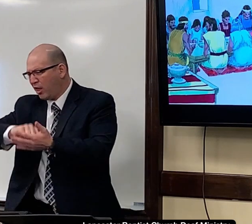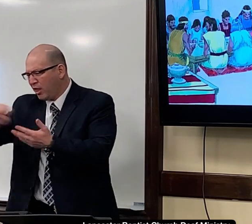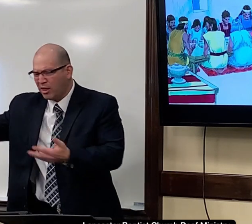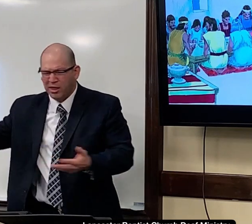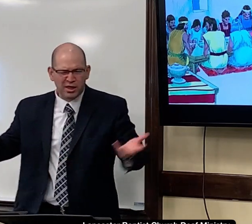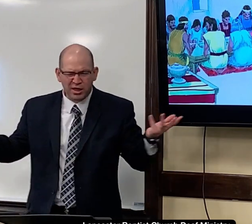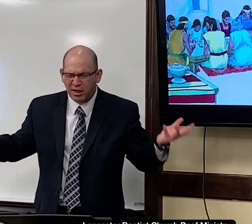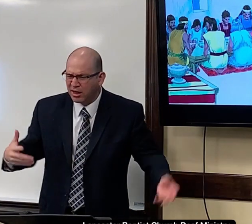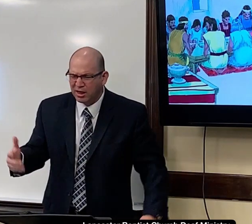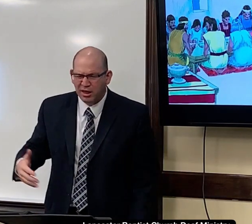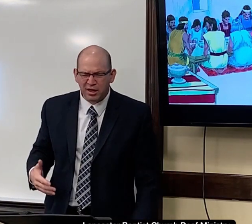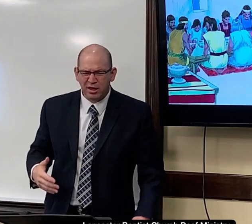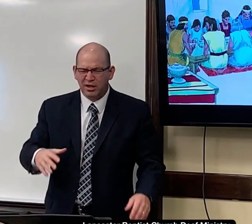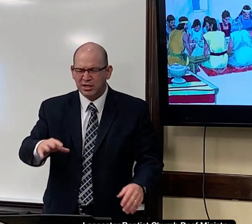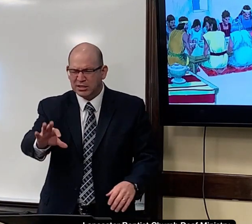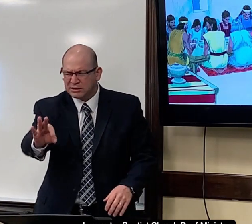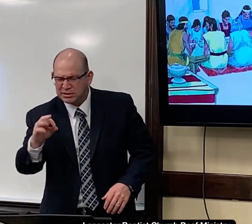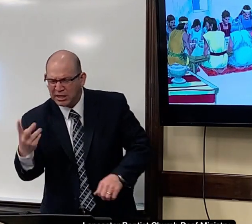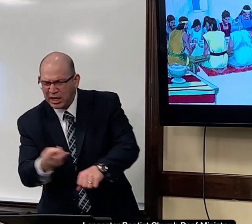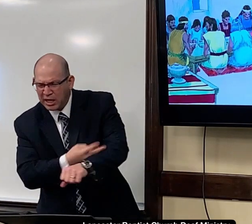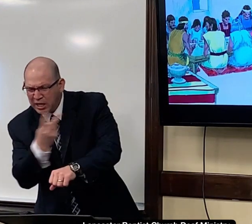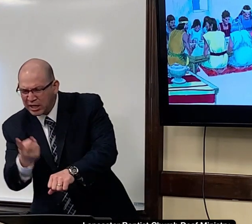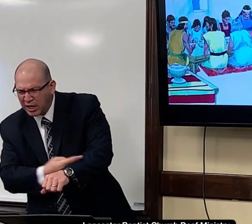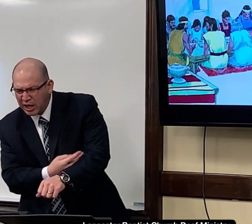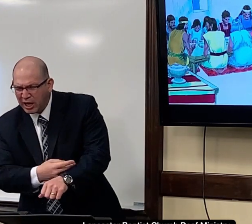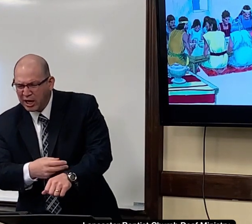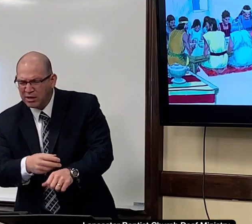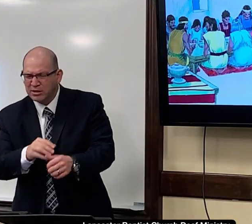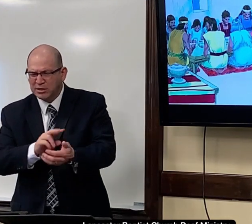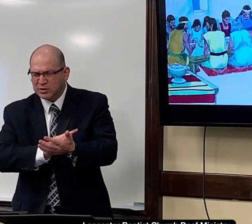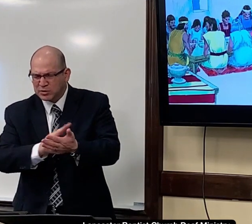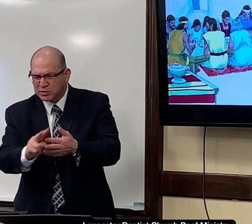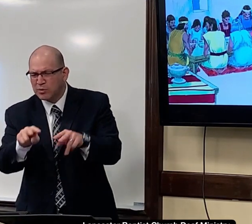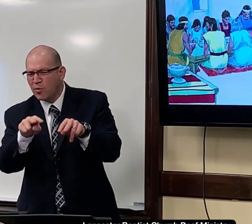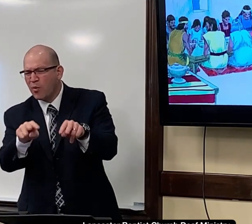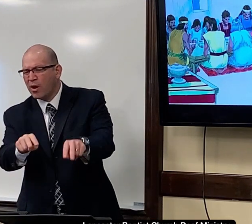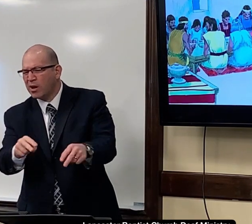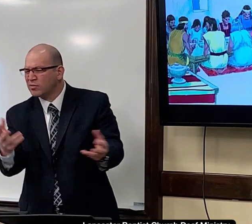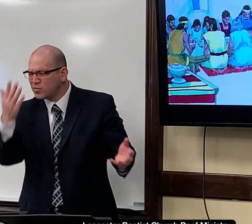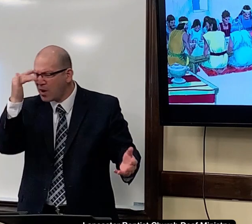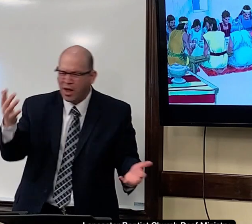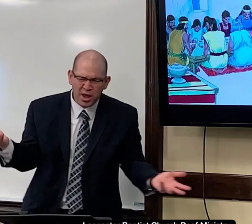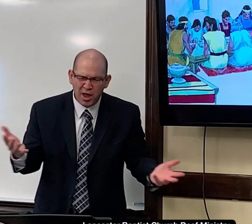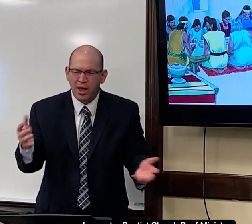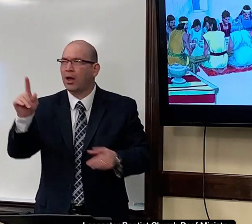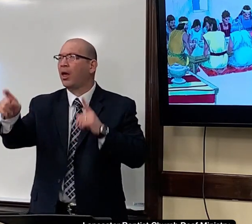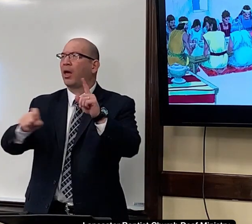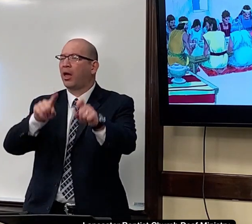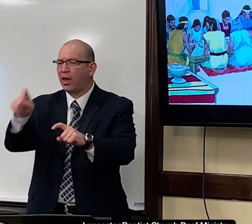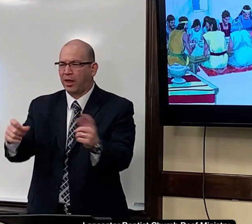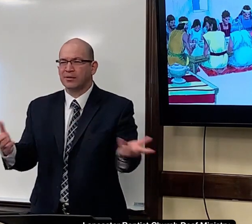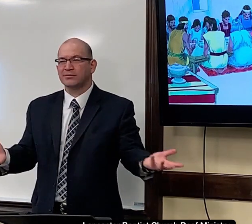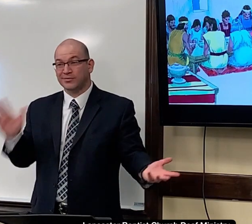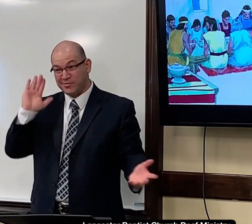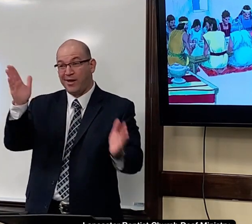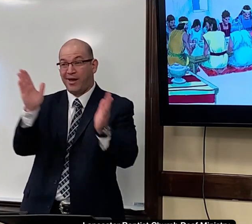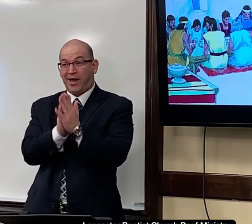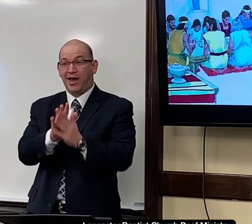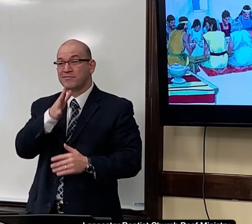Why do we got to remove all the leaven? I don't get it. Why do we got to choose a lamb and watch it for two weeks? Why do we have to do that? Why, why, why, why?